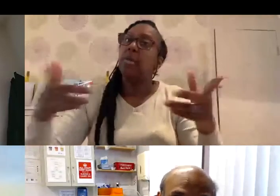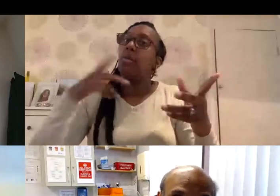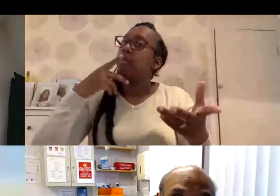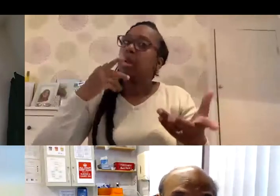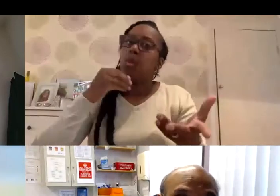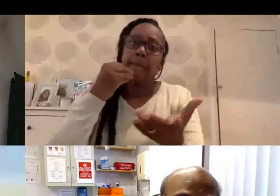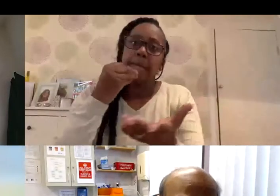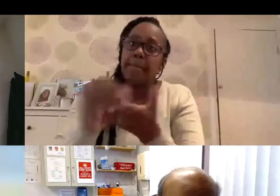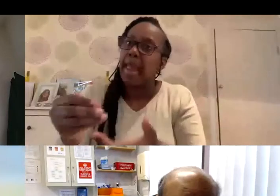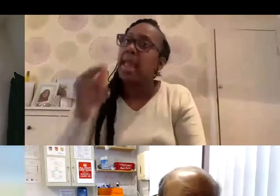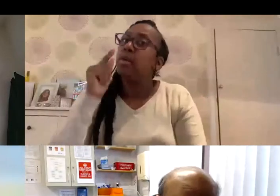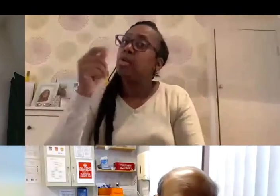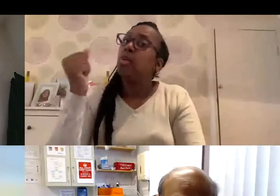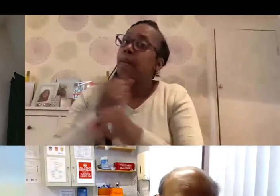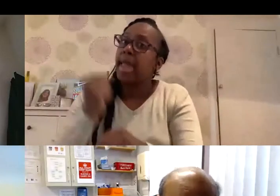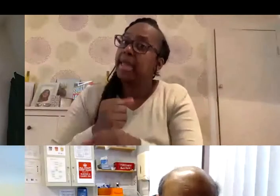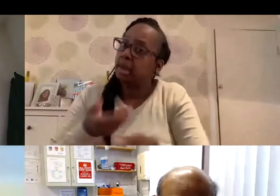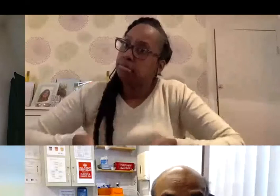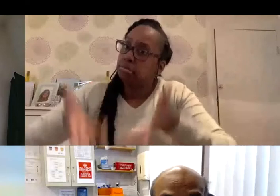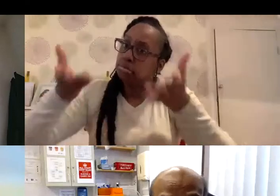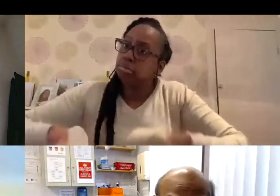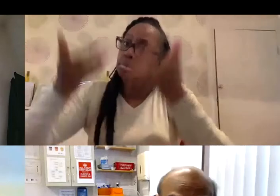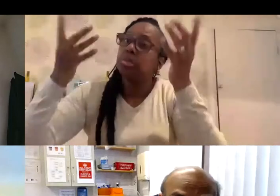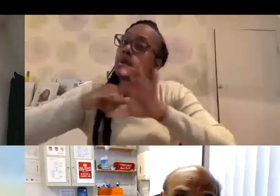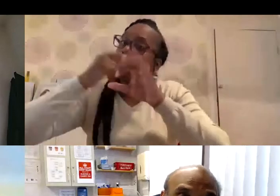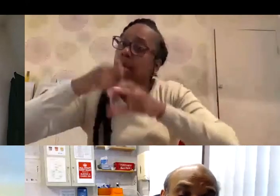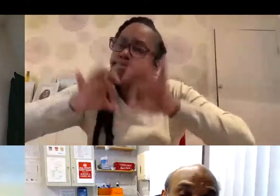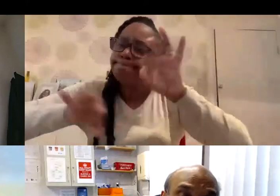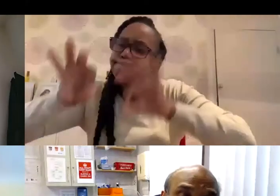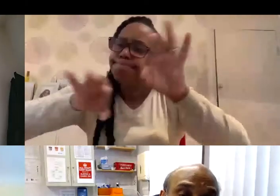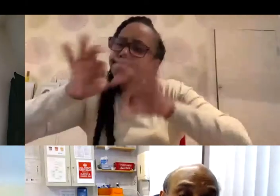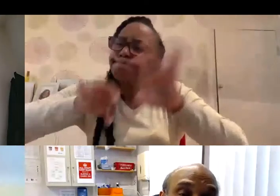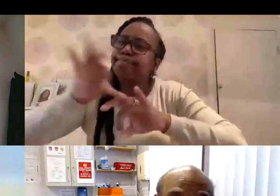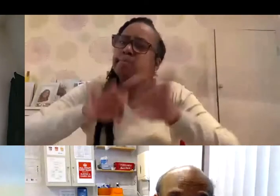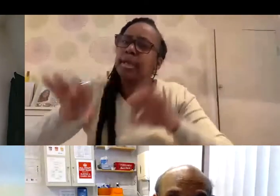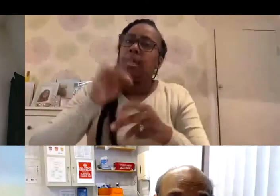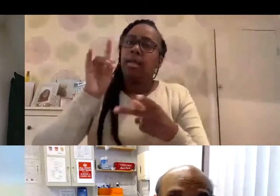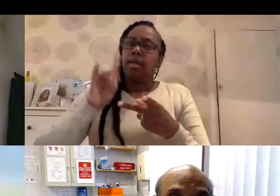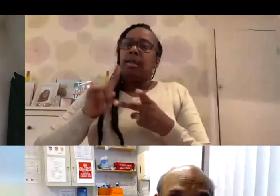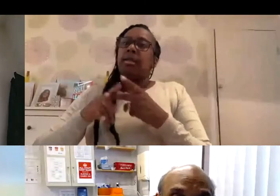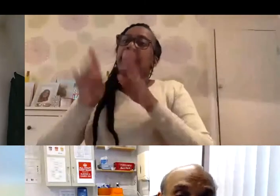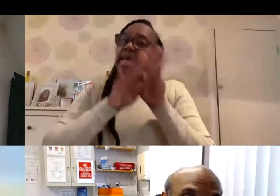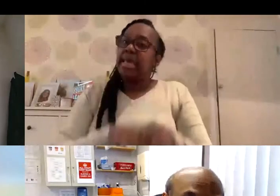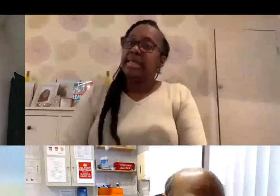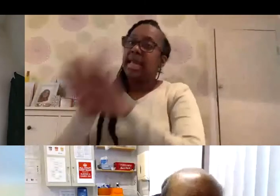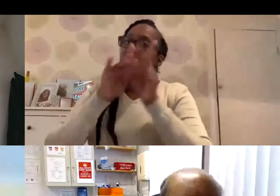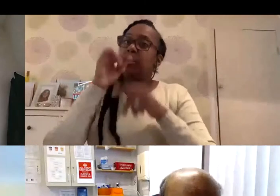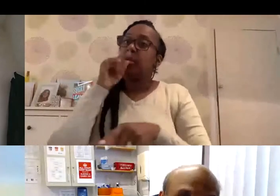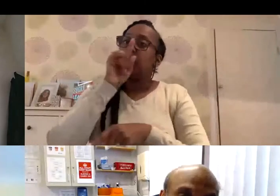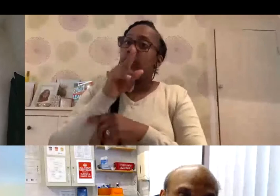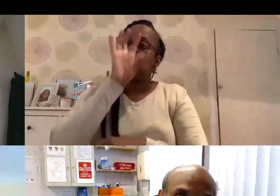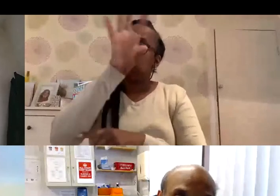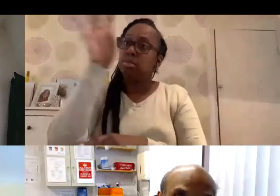purchase it, you just go and make it. That's the first thing. The second thing is, there was international collaboration between countries and